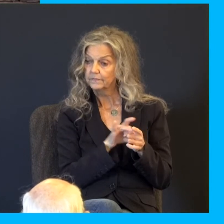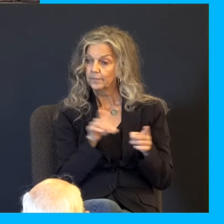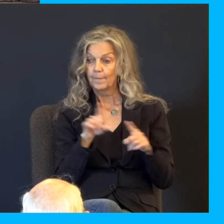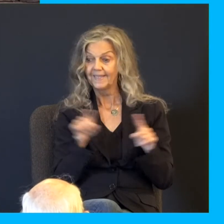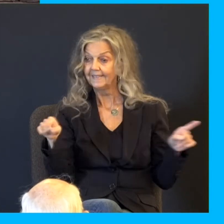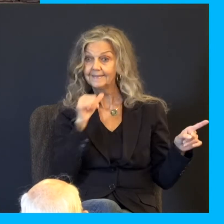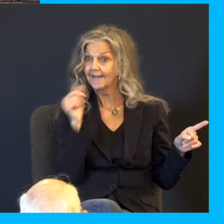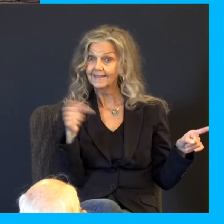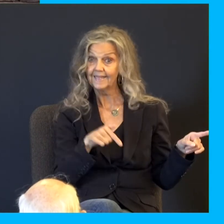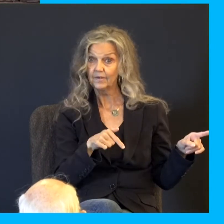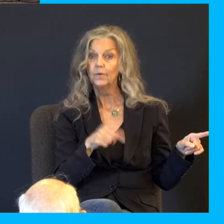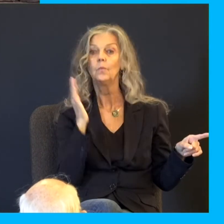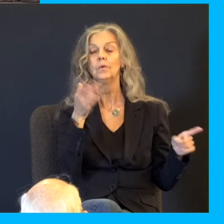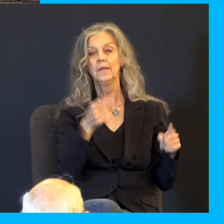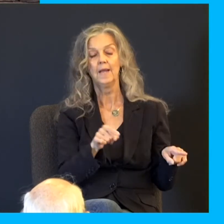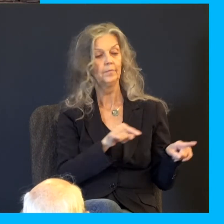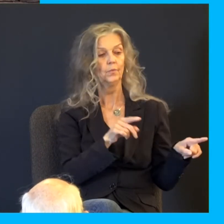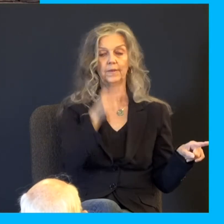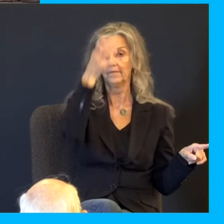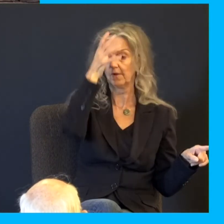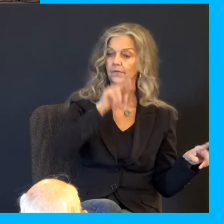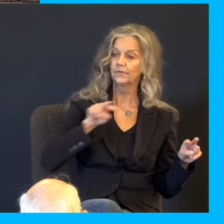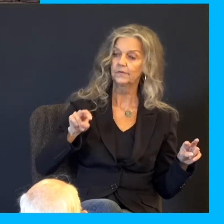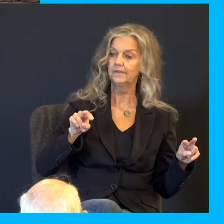it shall come to pass when he seeth that the lad is not with us, that he will die.